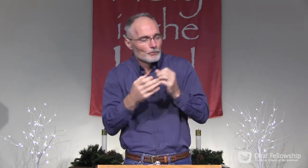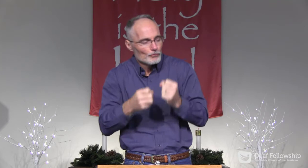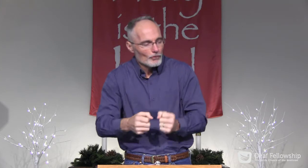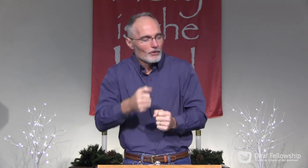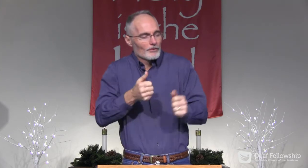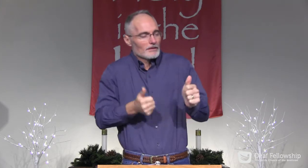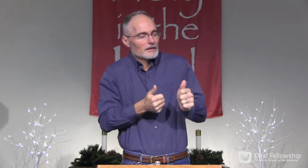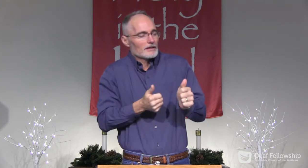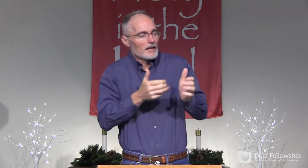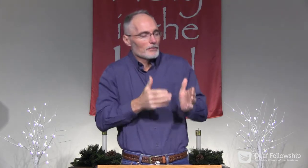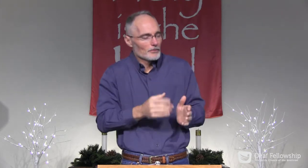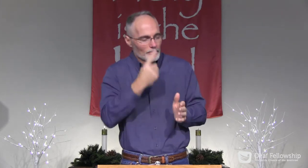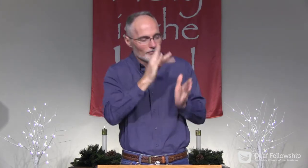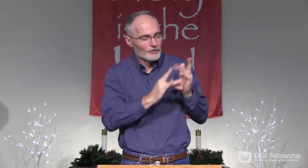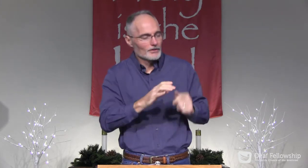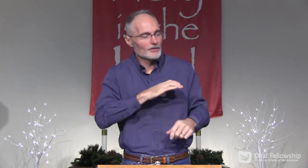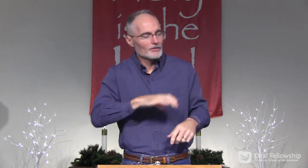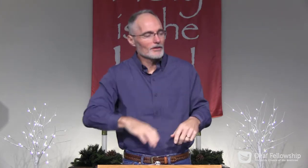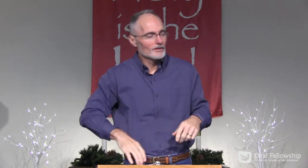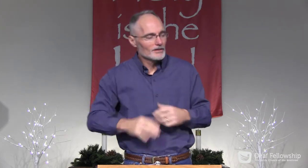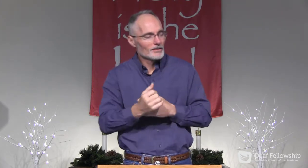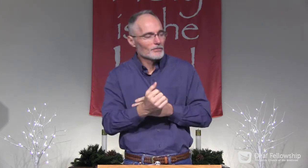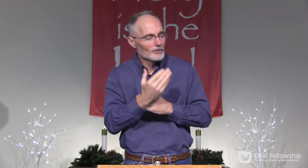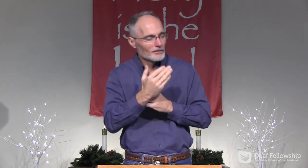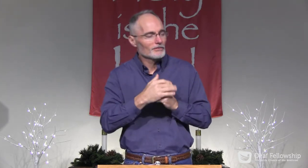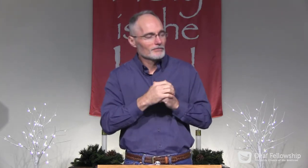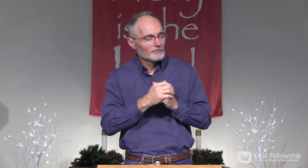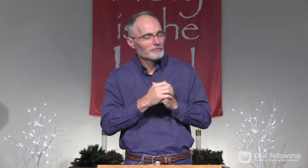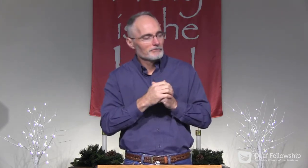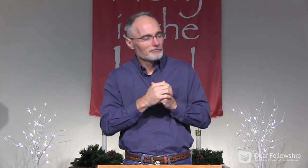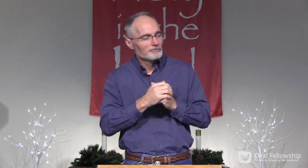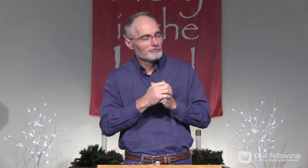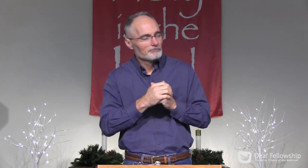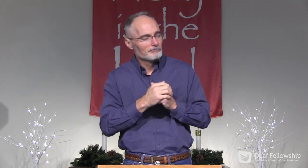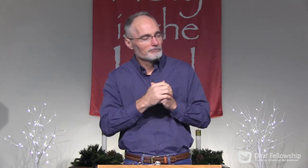and grow and become stronger disciples of Jesus Christ this morning.